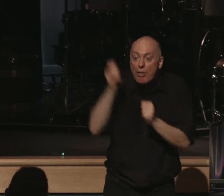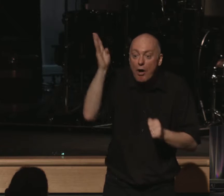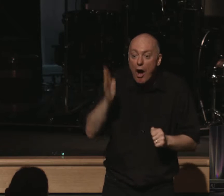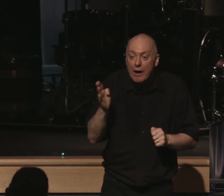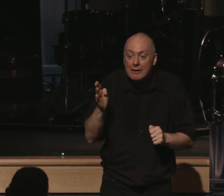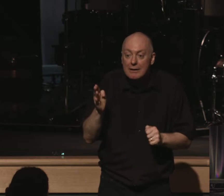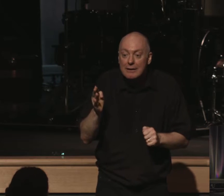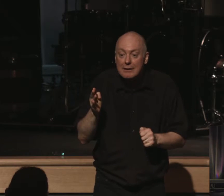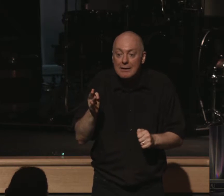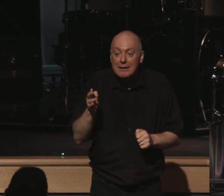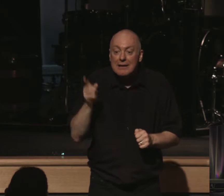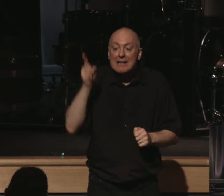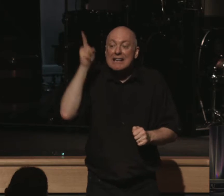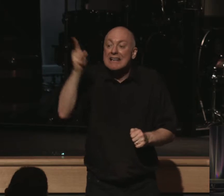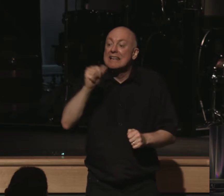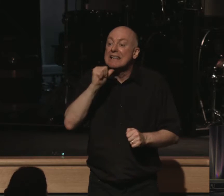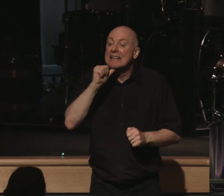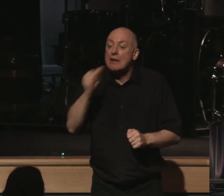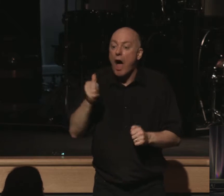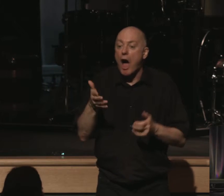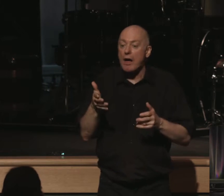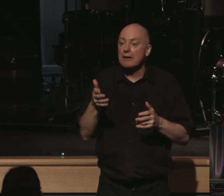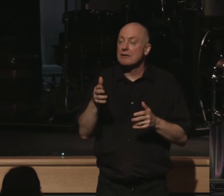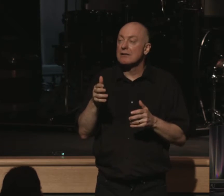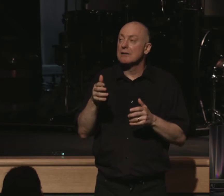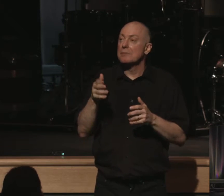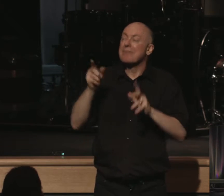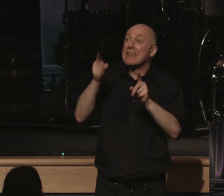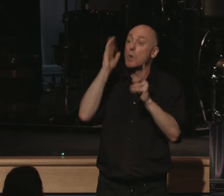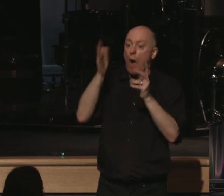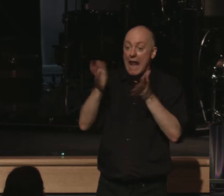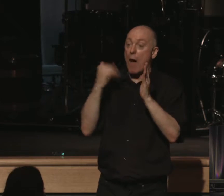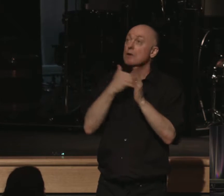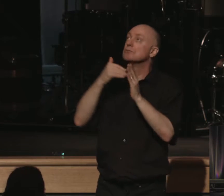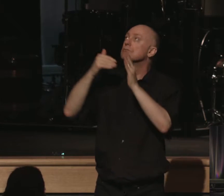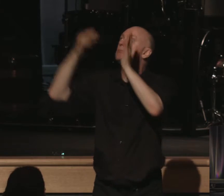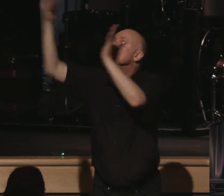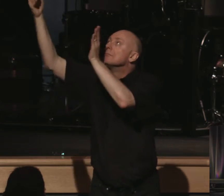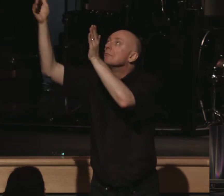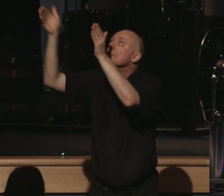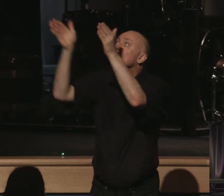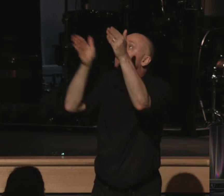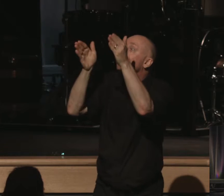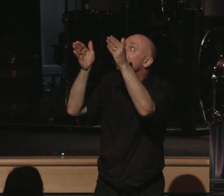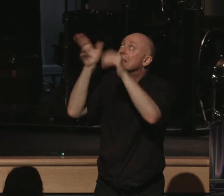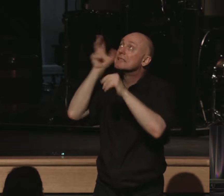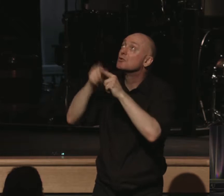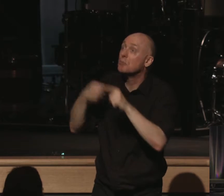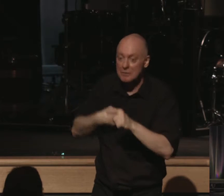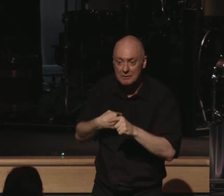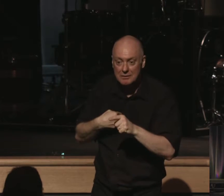is not just that He allows us to put hands on His face, as it were, and say, Daddy, are you listening to me?